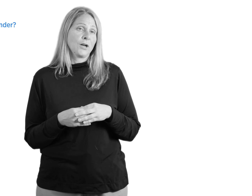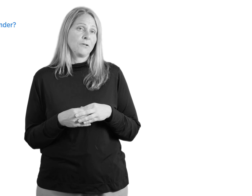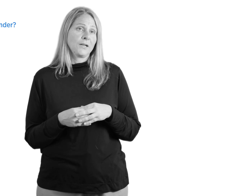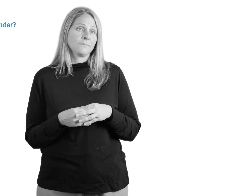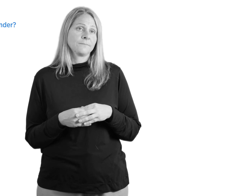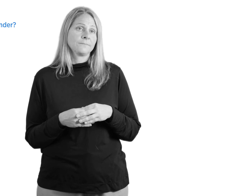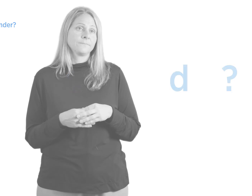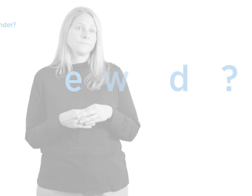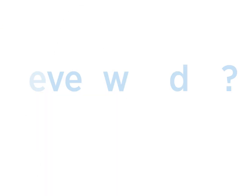generated.